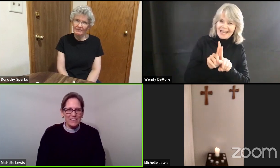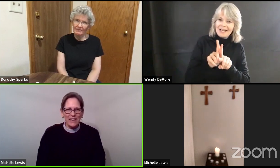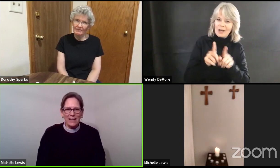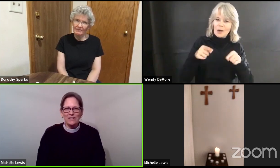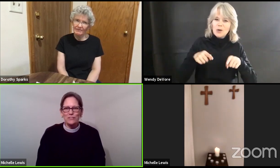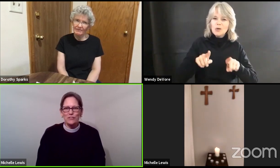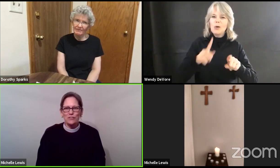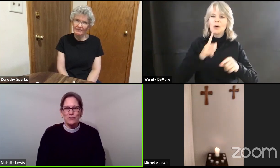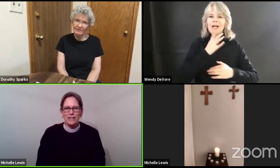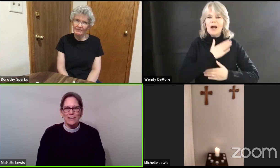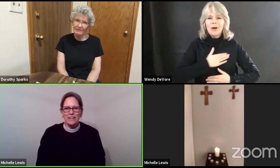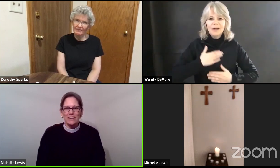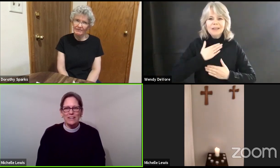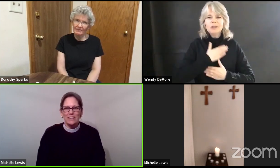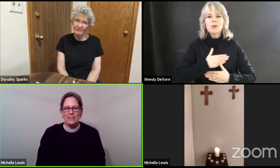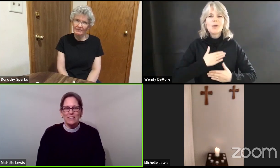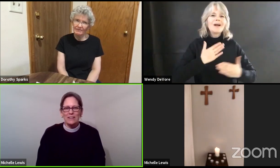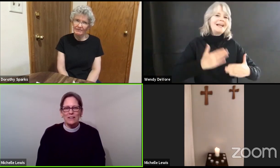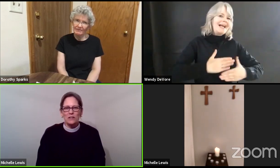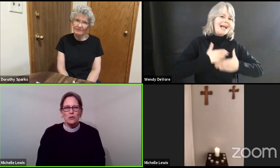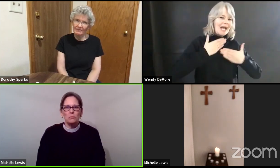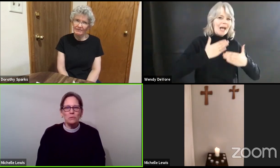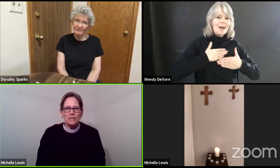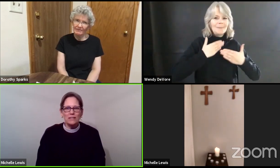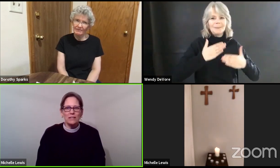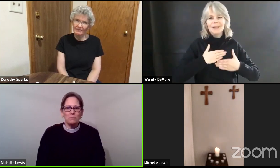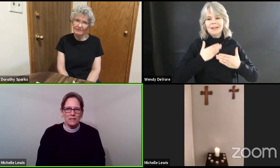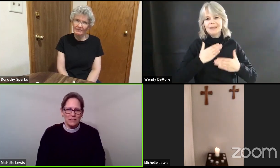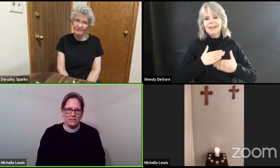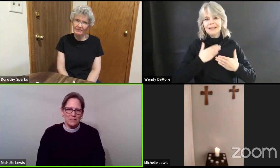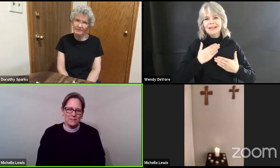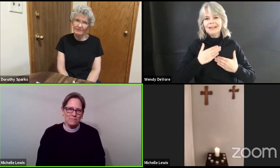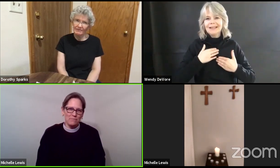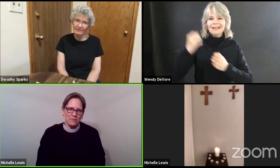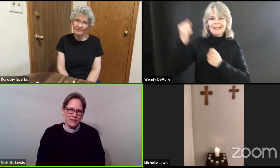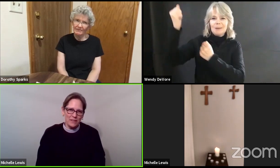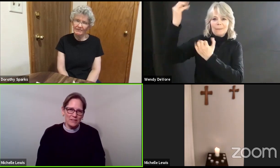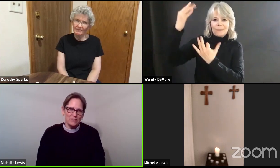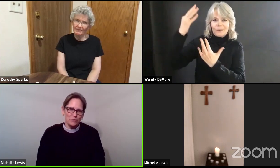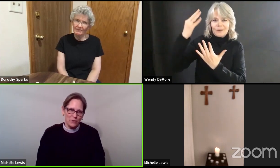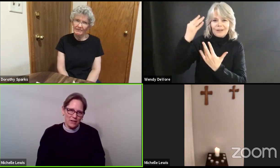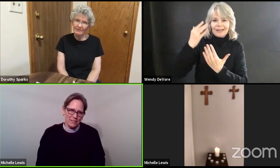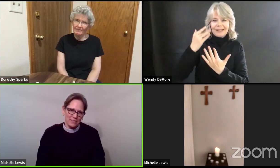that joy breathing peace into us